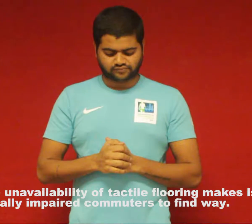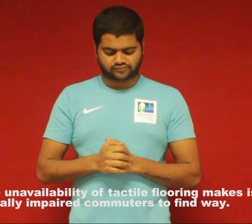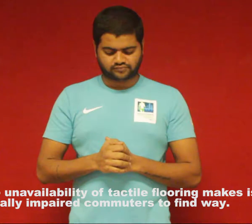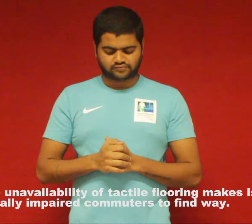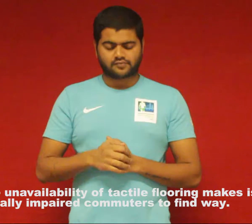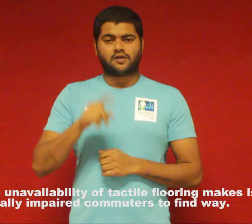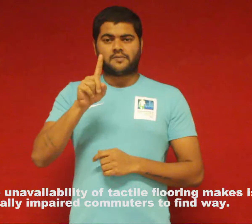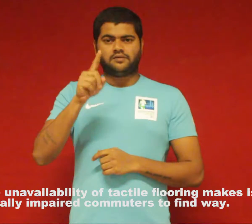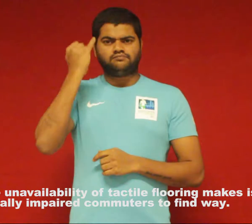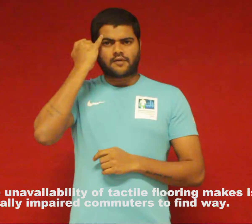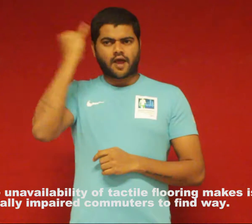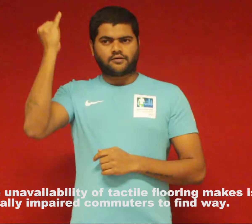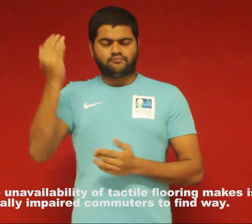commuters to find a way to.